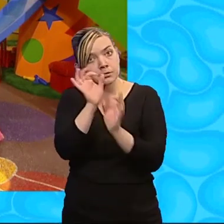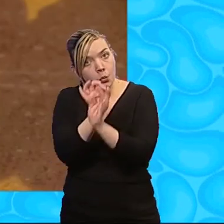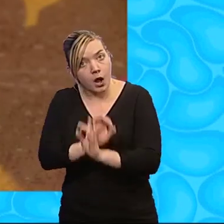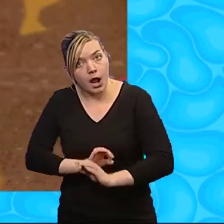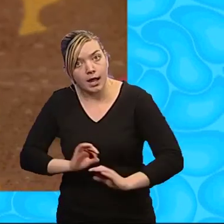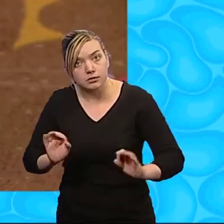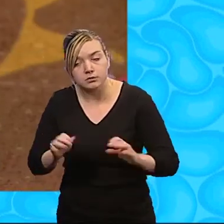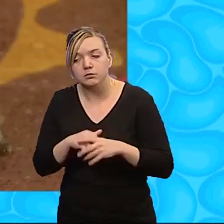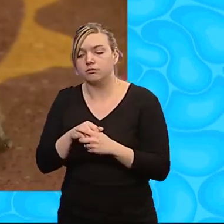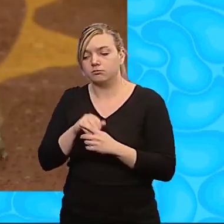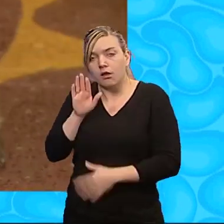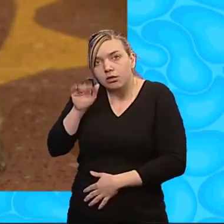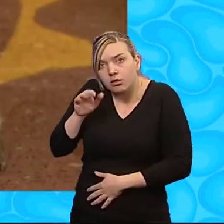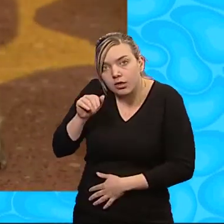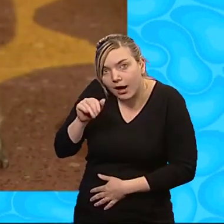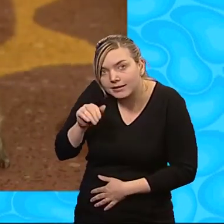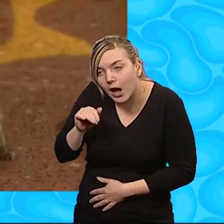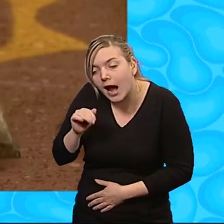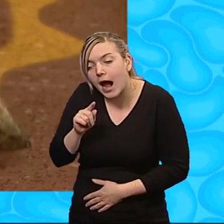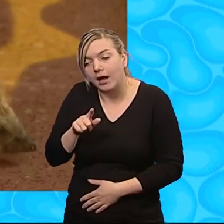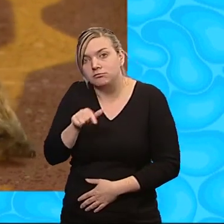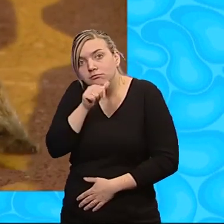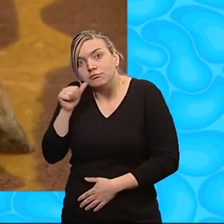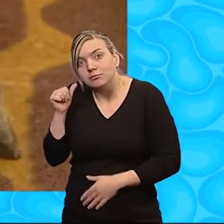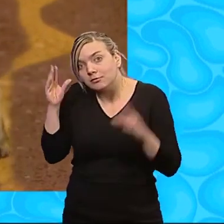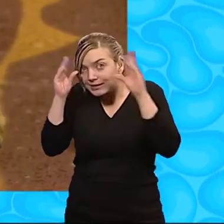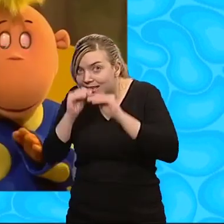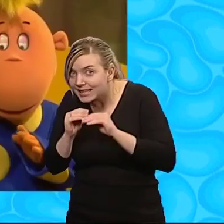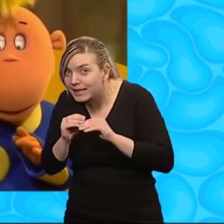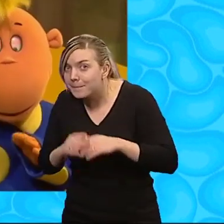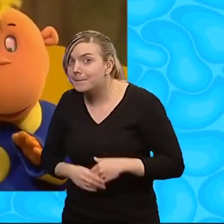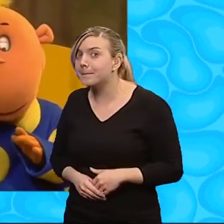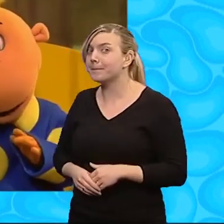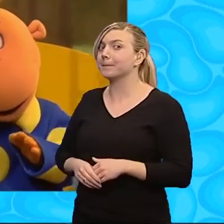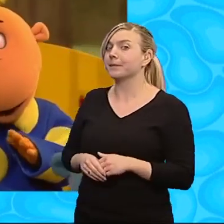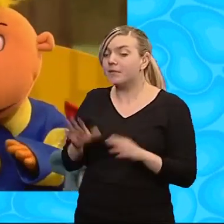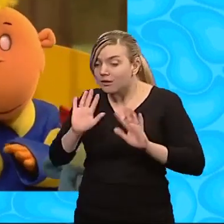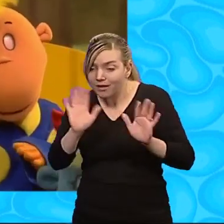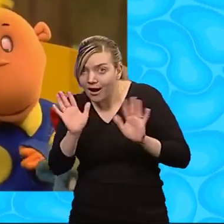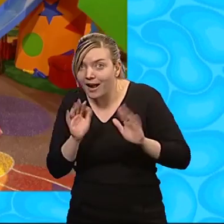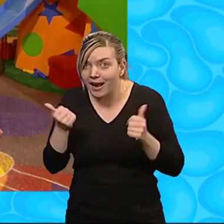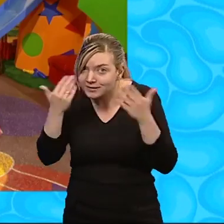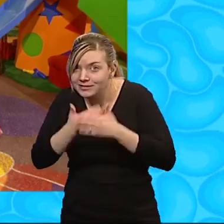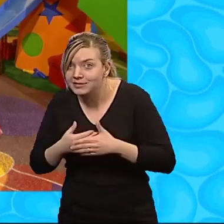up. Night, night, little Prickles. Sleep tight. Night, night, night.